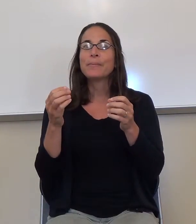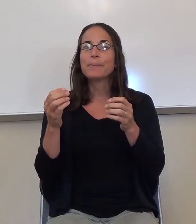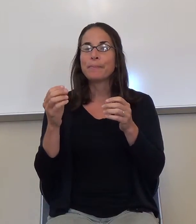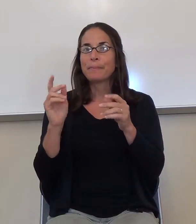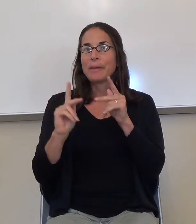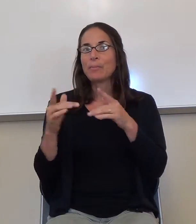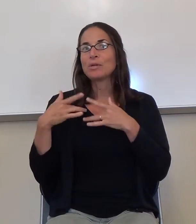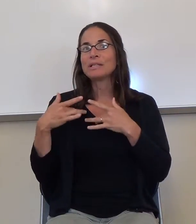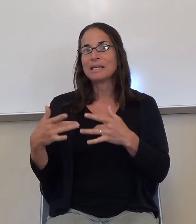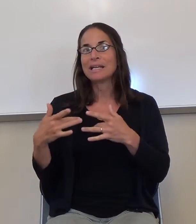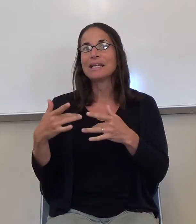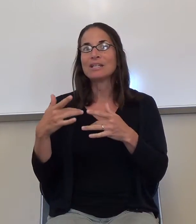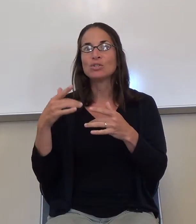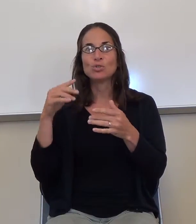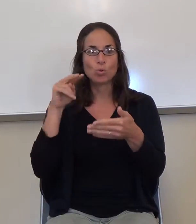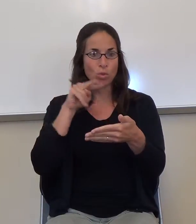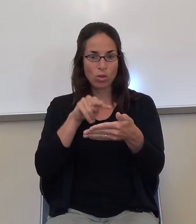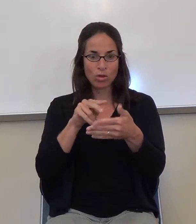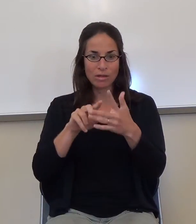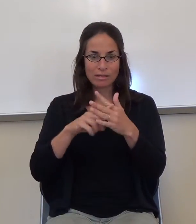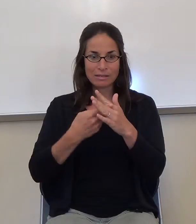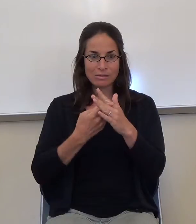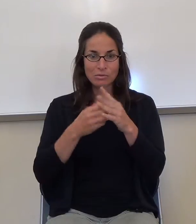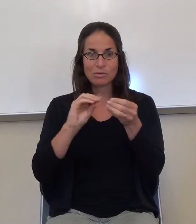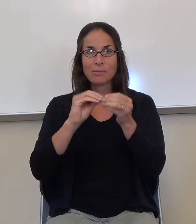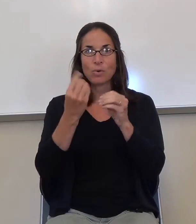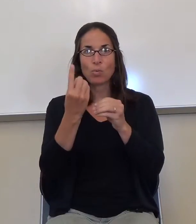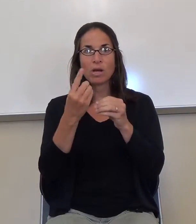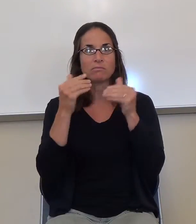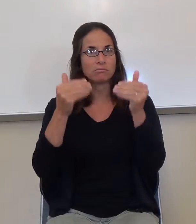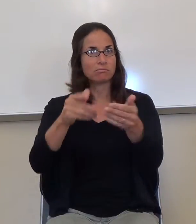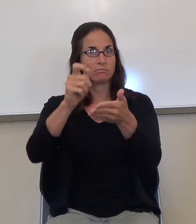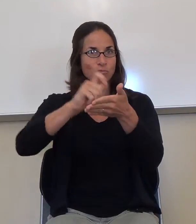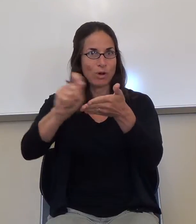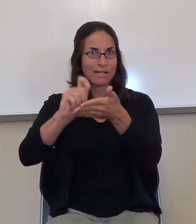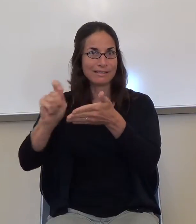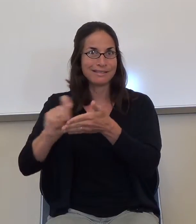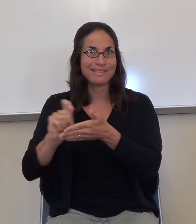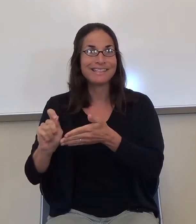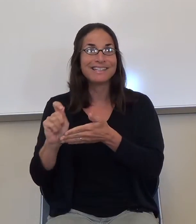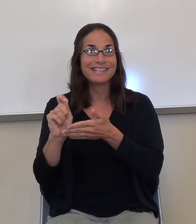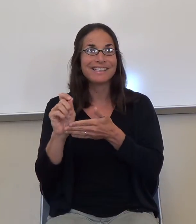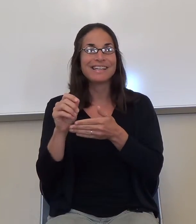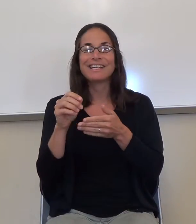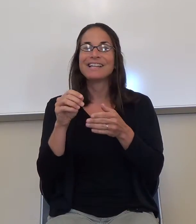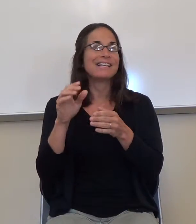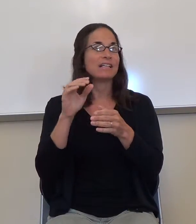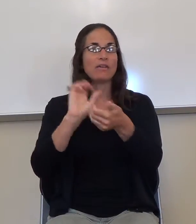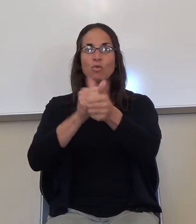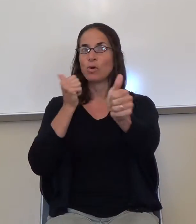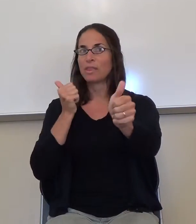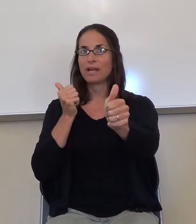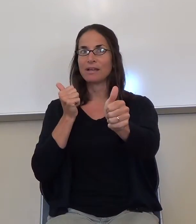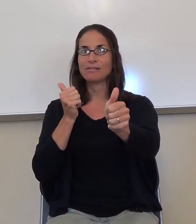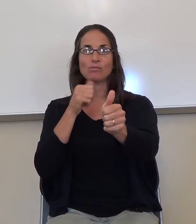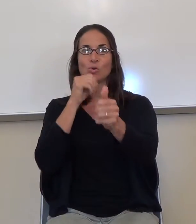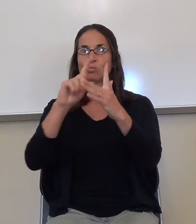down to number one and start working. Okay, you need to fight that. You need to fight that human nature.